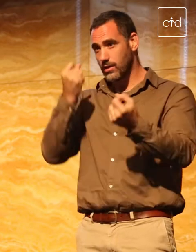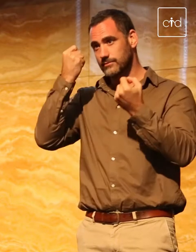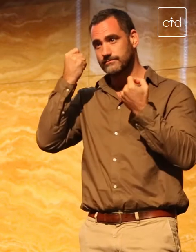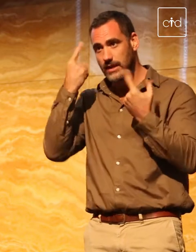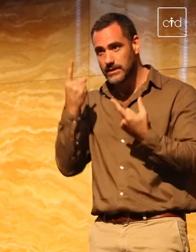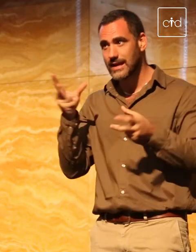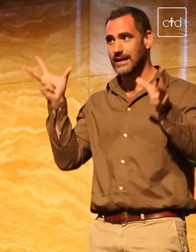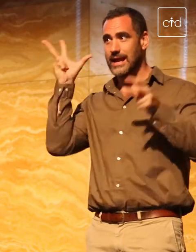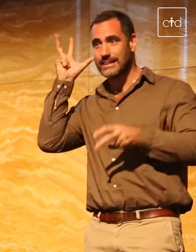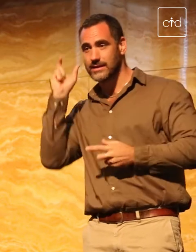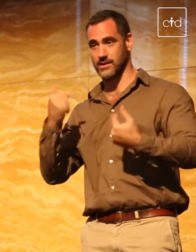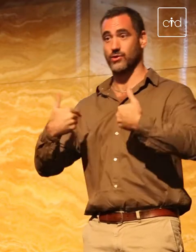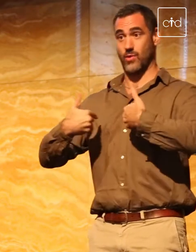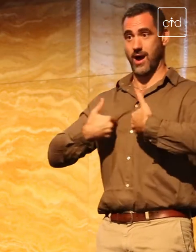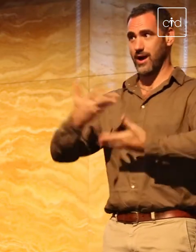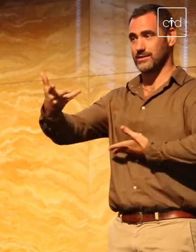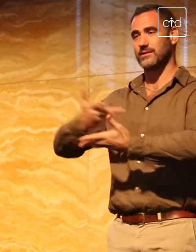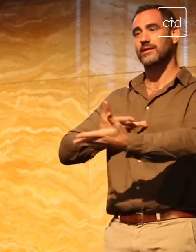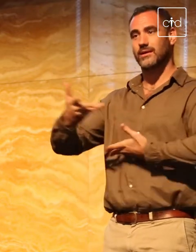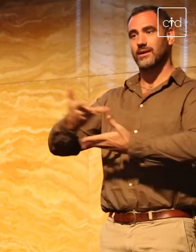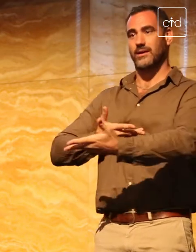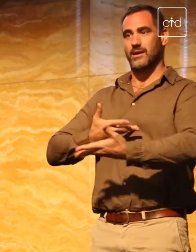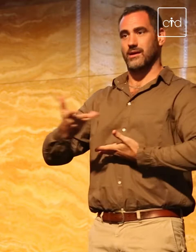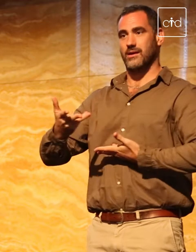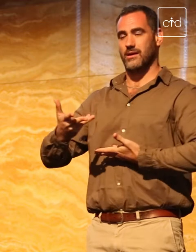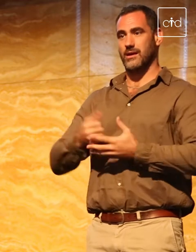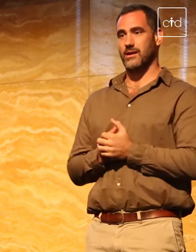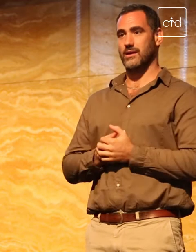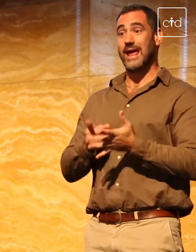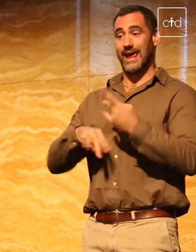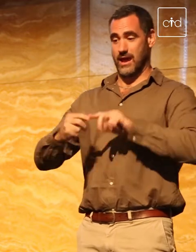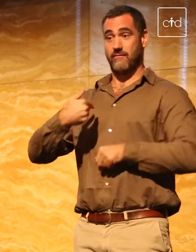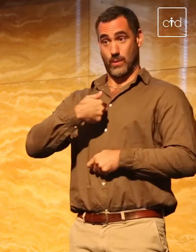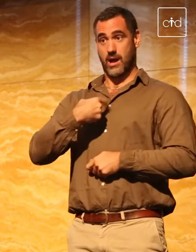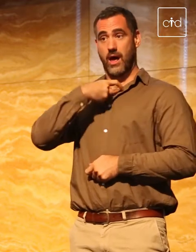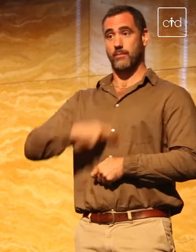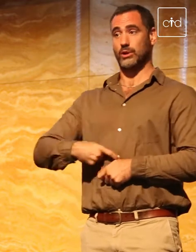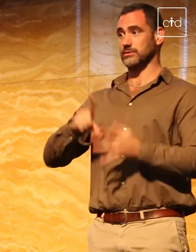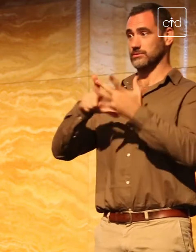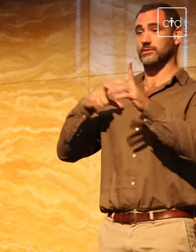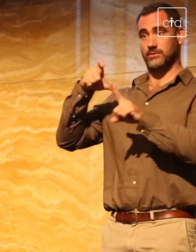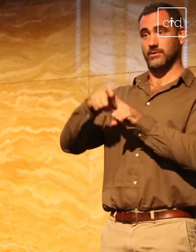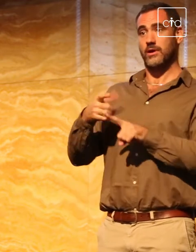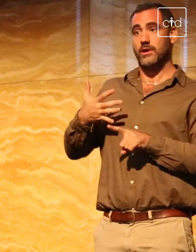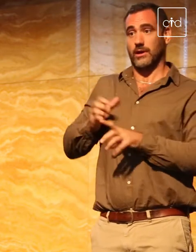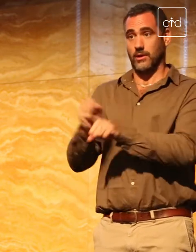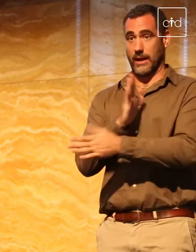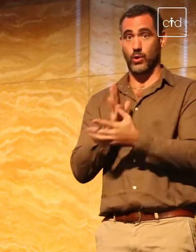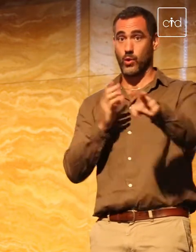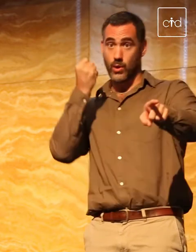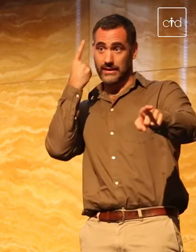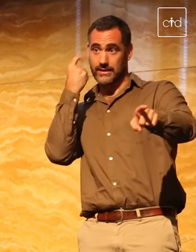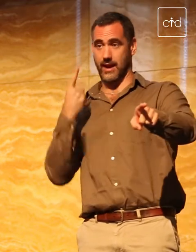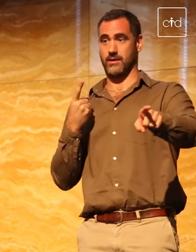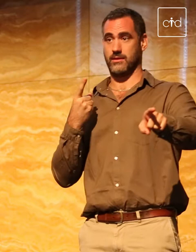we need to convey to them on behalf of, if we are the person with intellectual disability, that we can convey that, or if we're